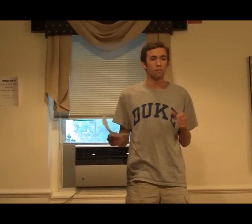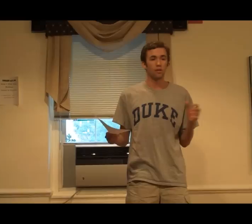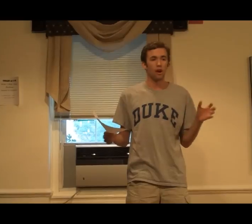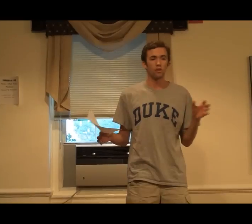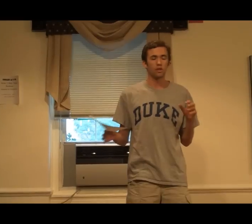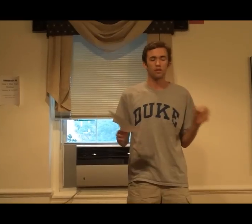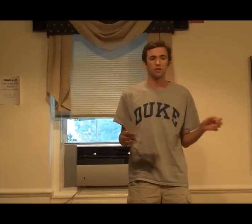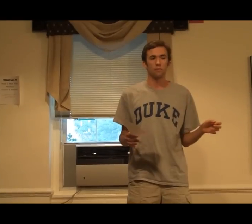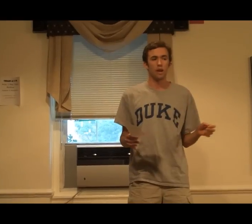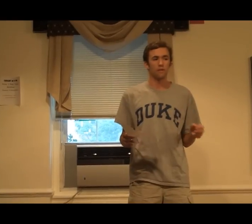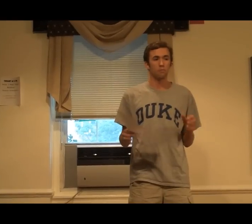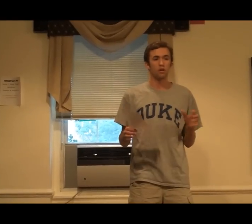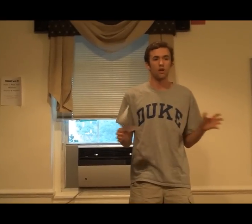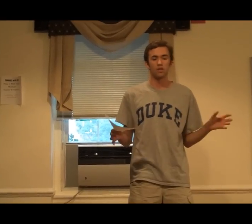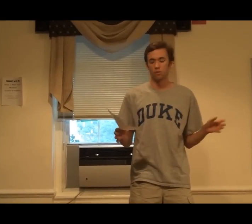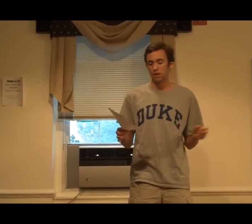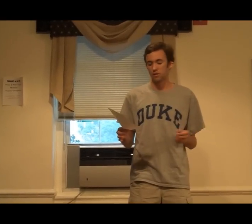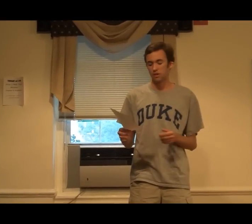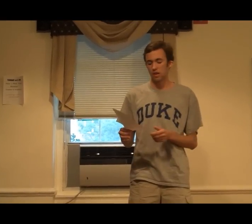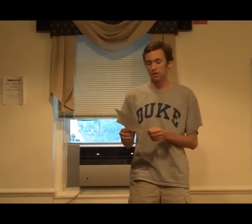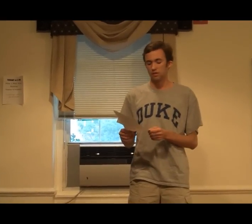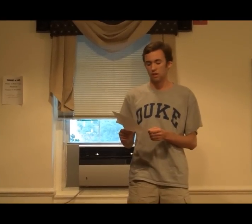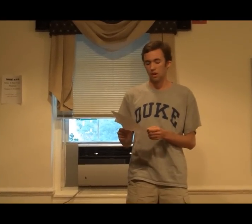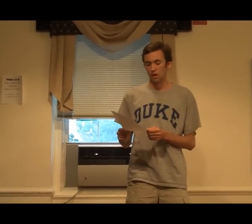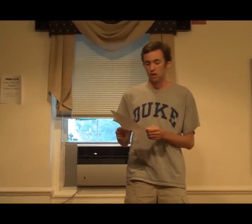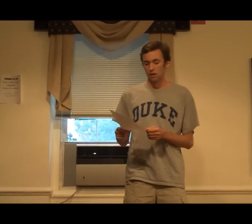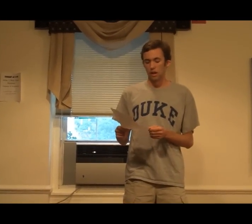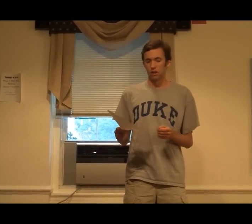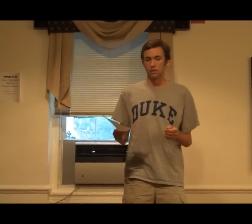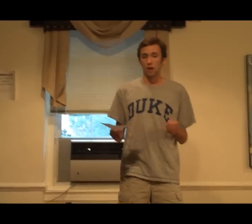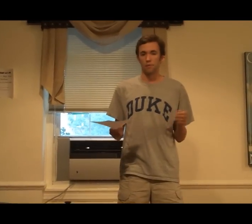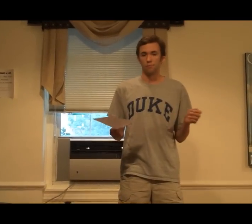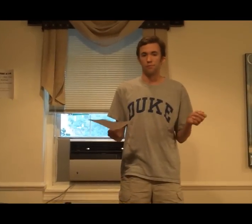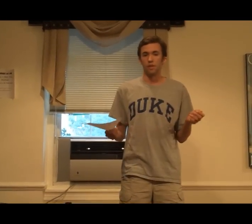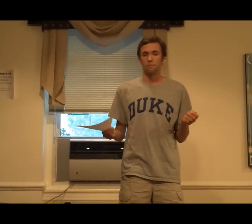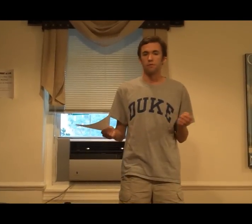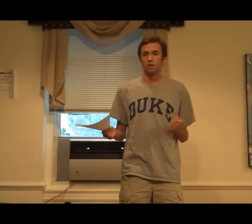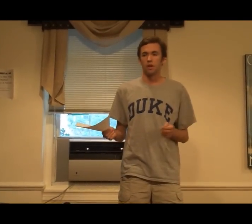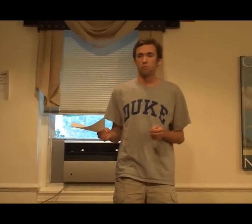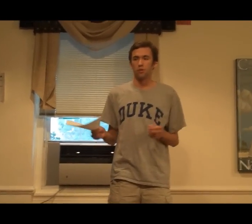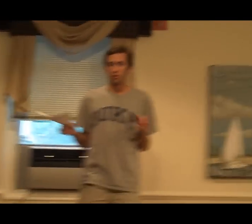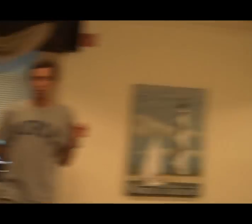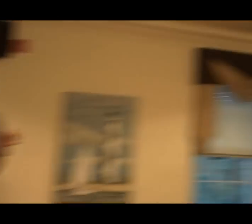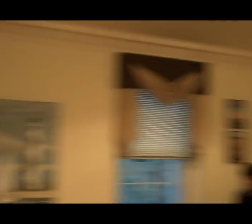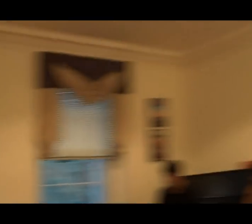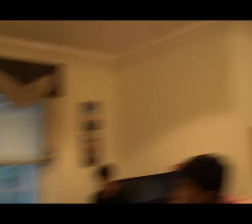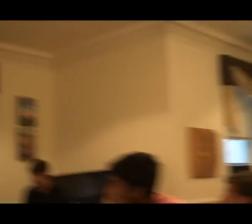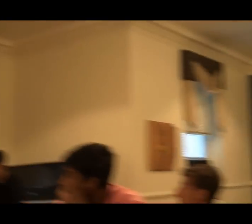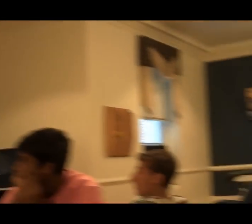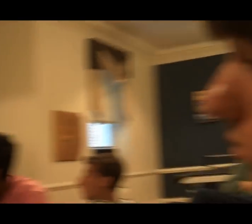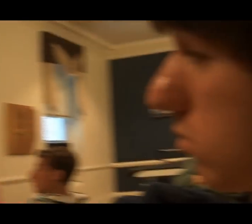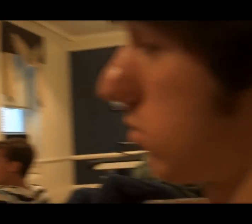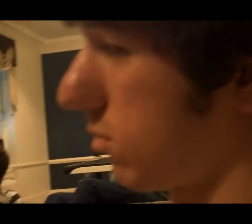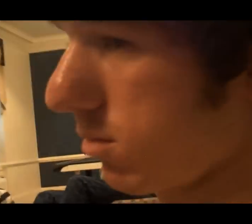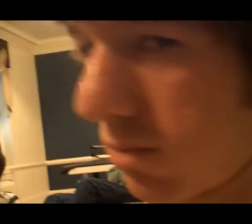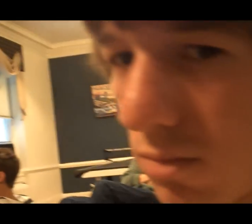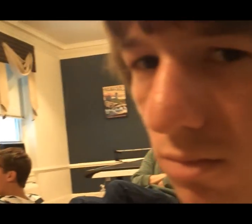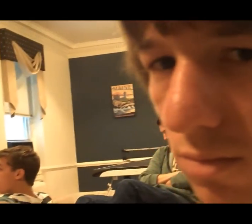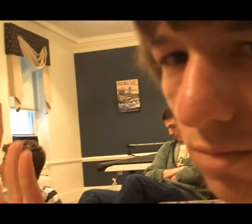All the criticisms they have can be addressed from the other studies. Like Nim, for example, only signed basically what the researchers signed.